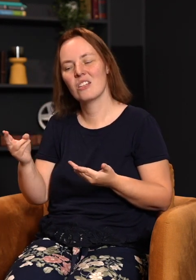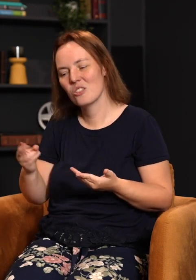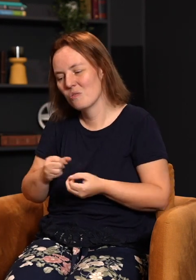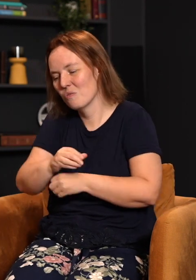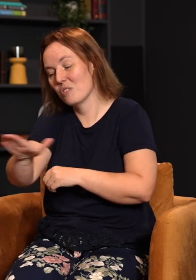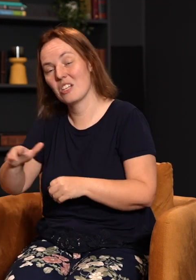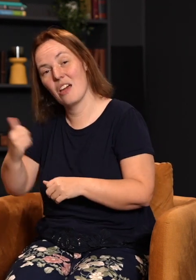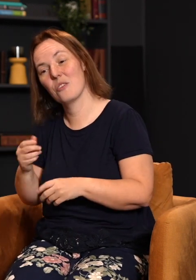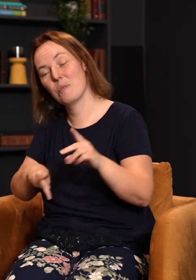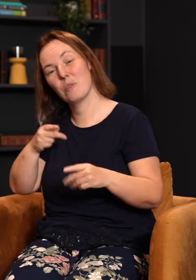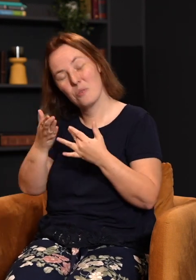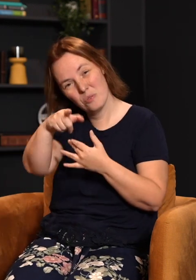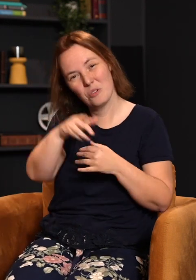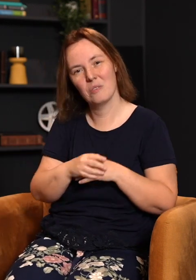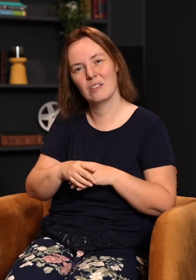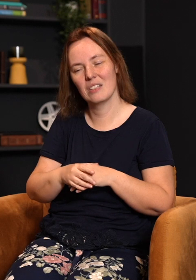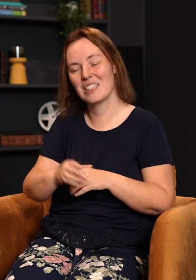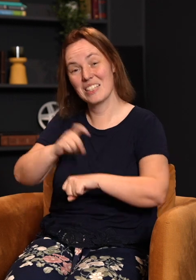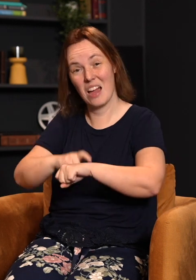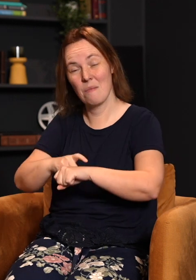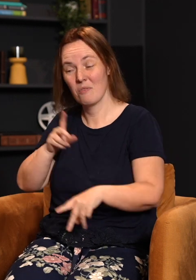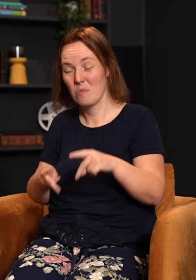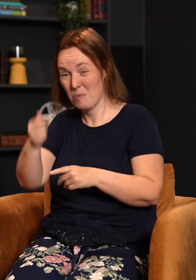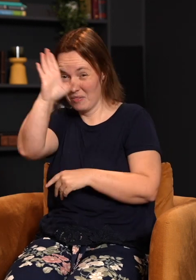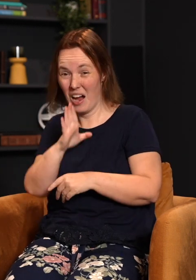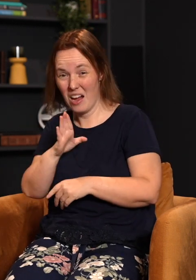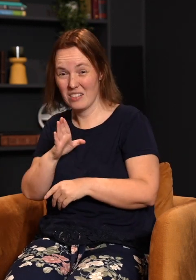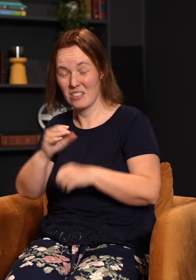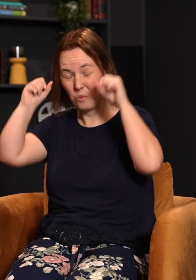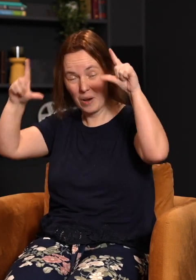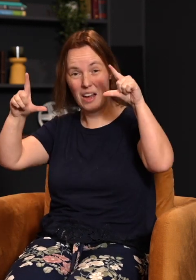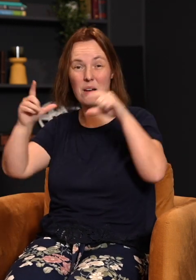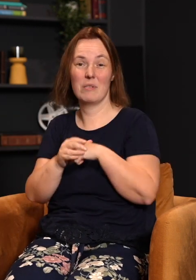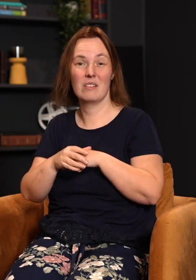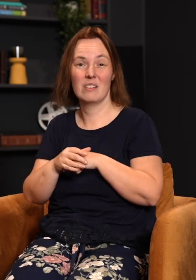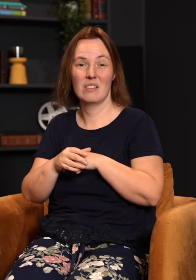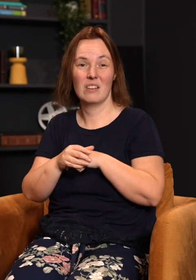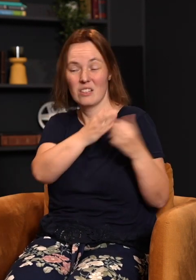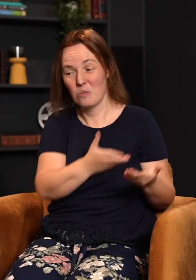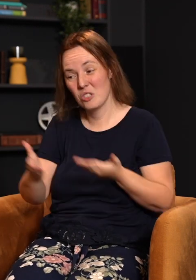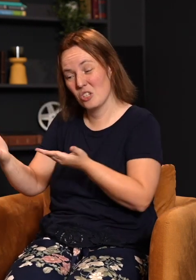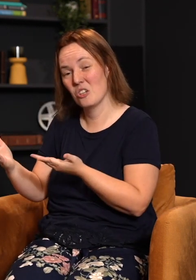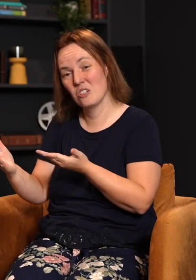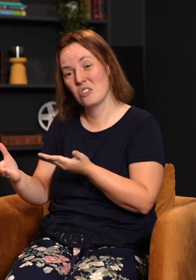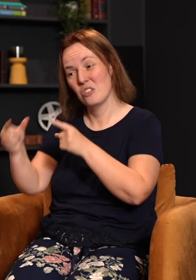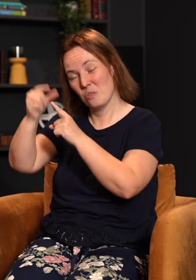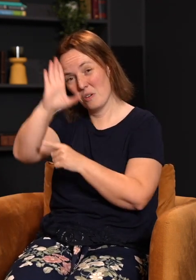is the power of our God. And it really is time for the people of God to wake up. It's time for the people of God to get back into the Word